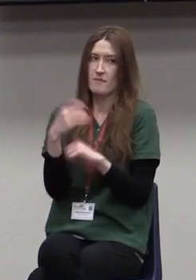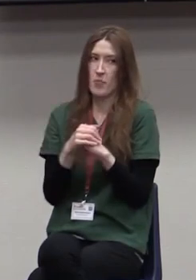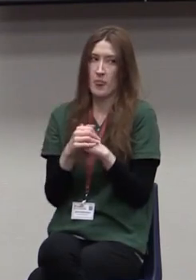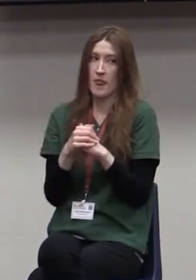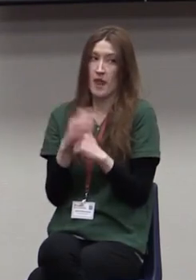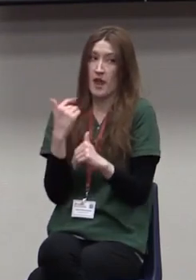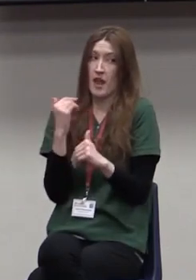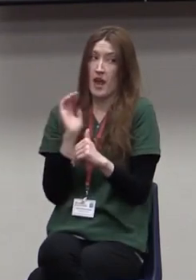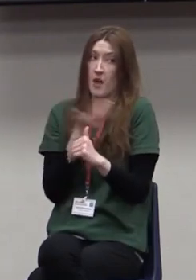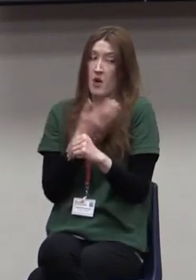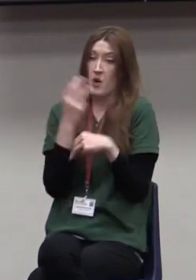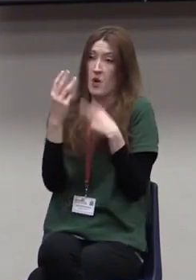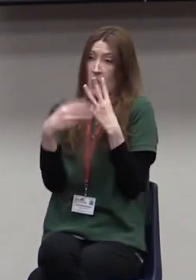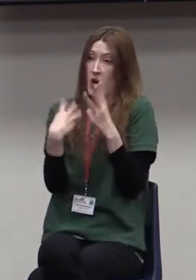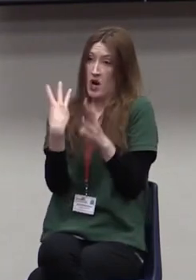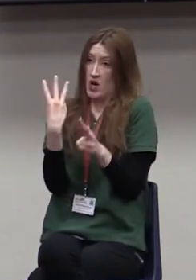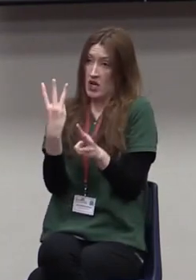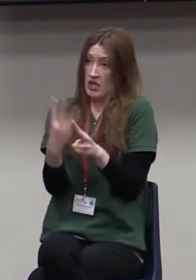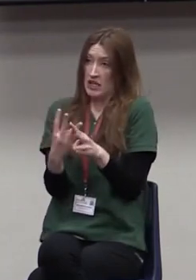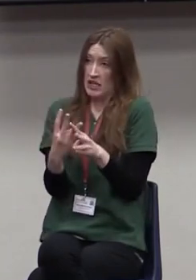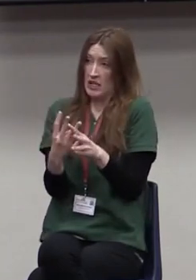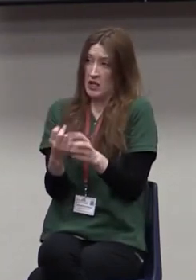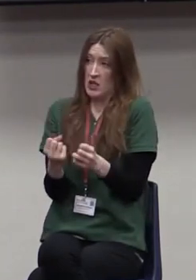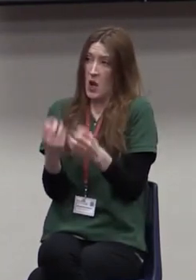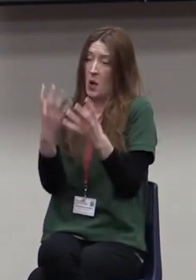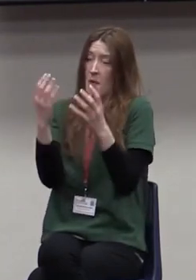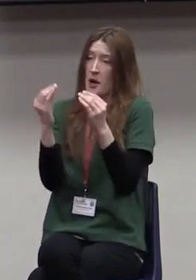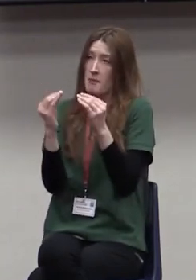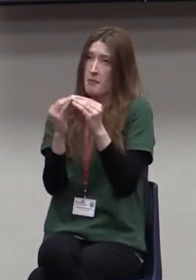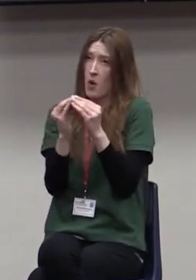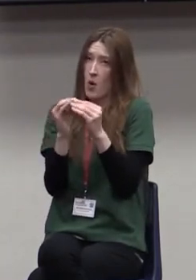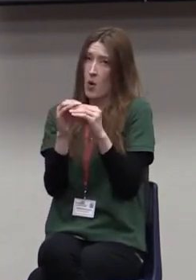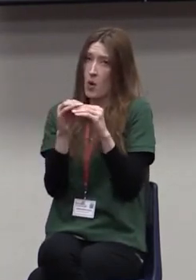that our world has much more exposure to emotion.